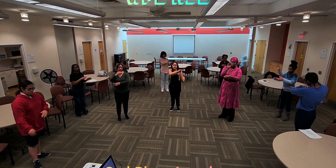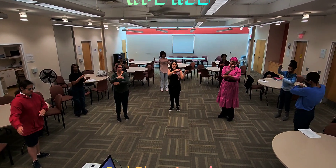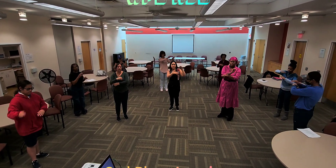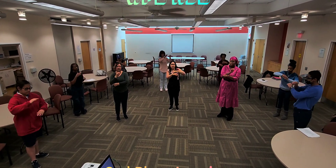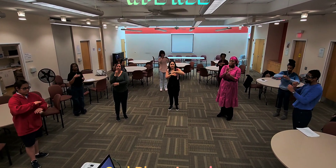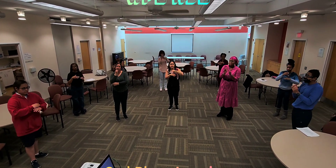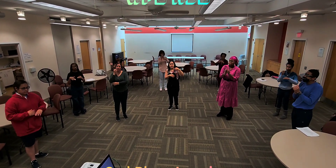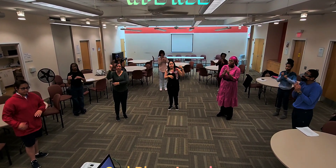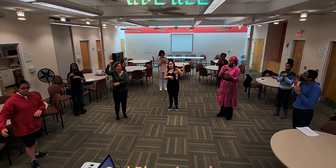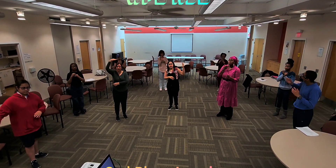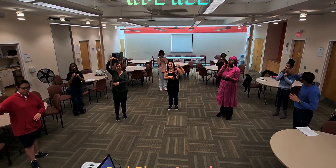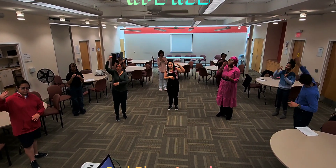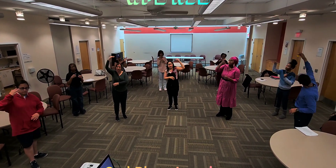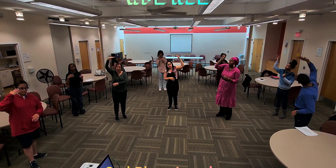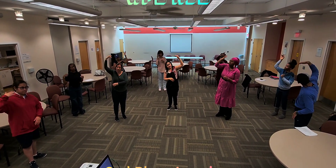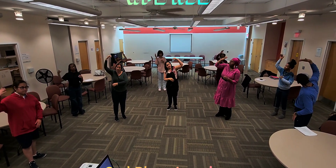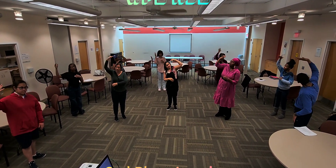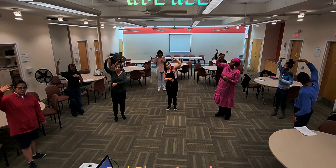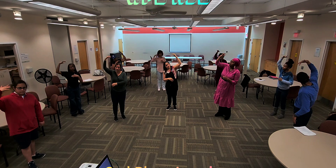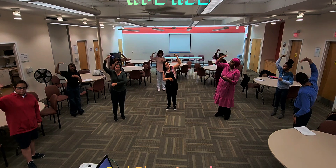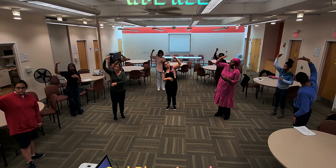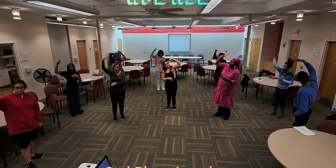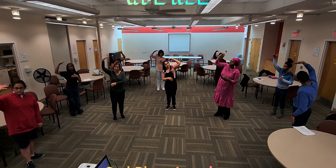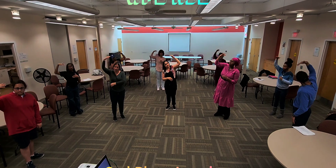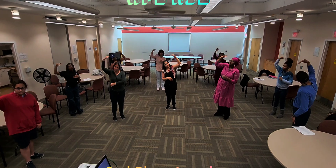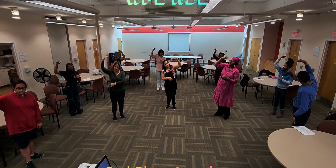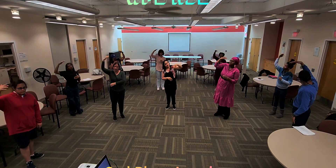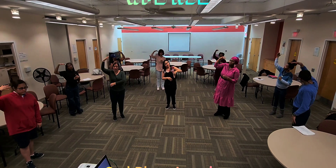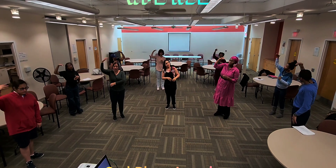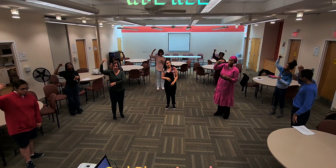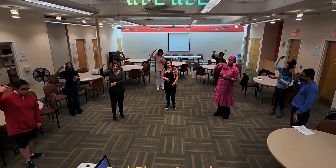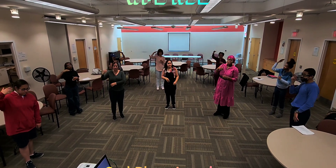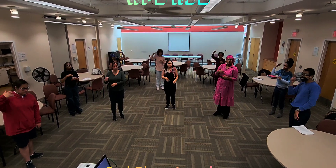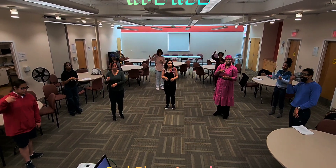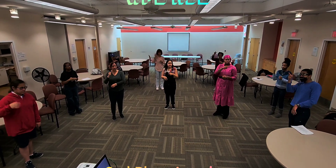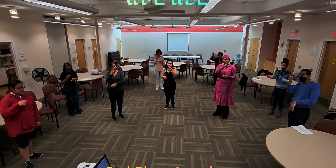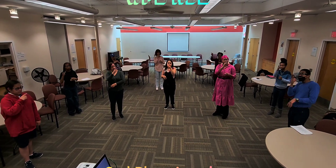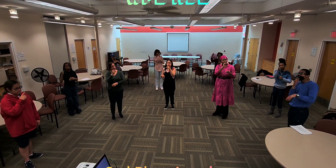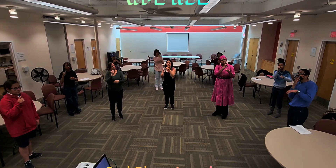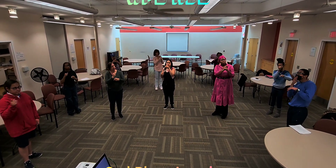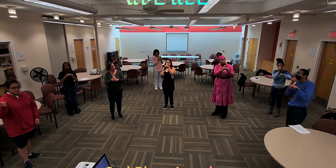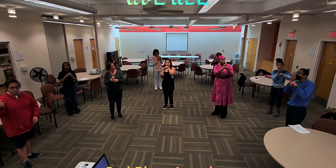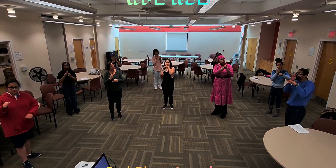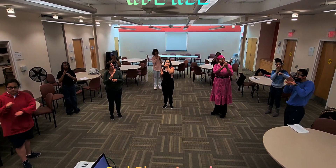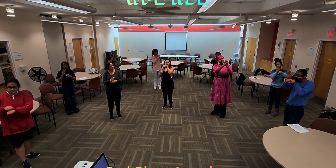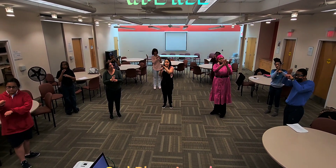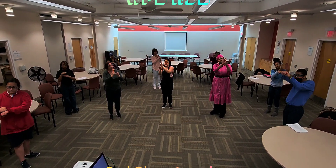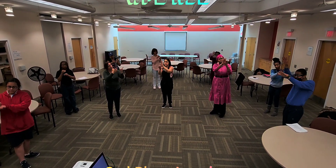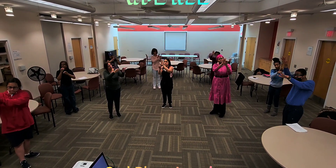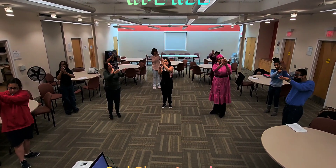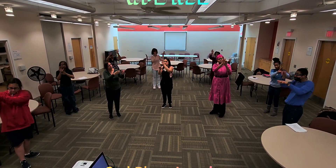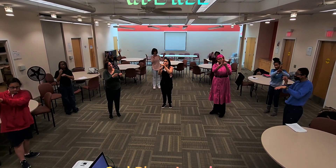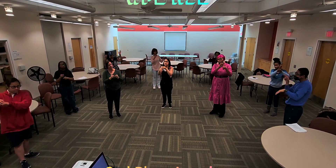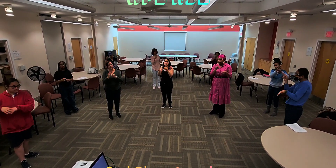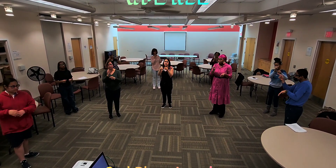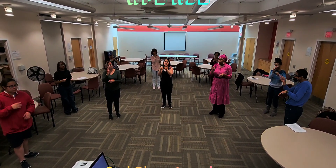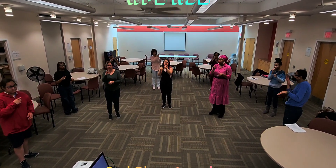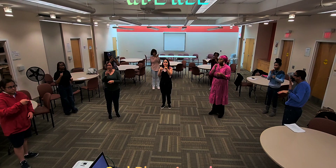heavens With the light from above From the mountains To the